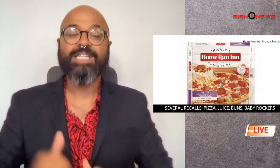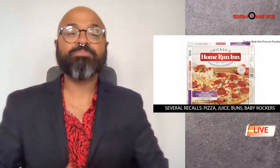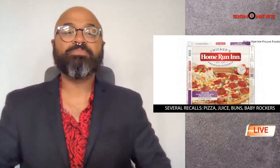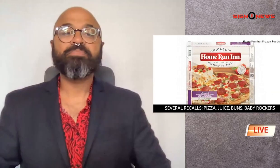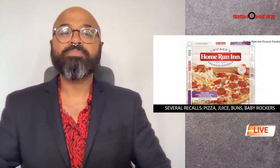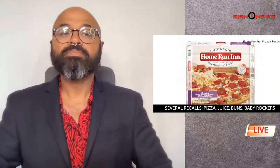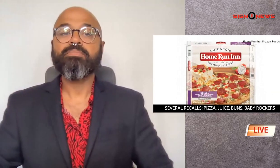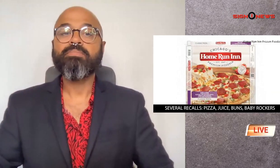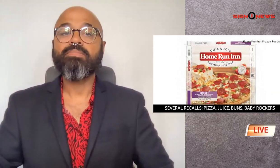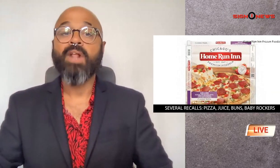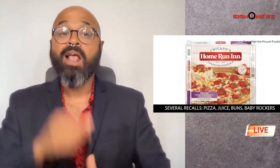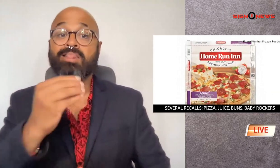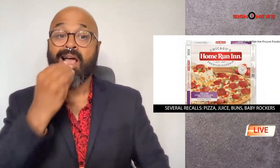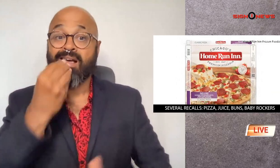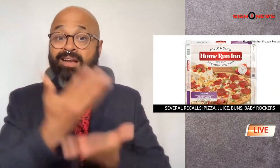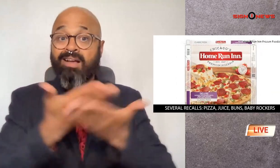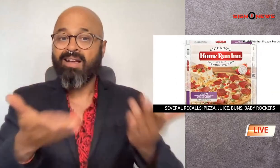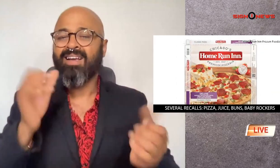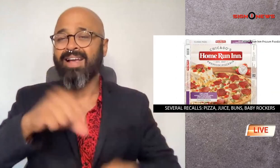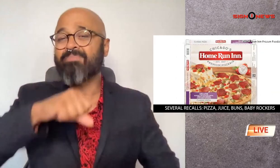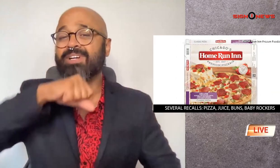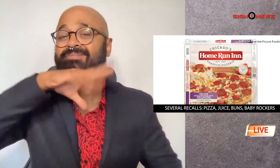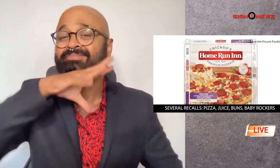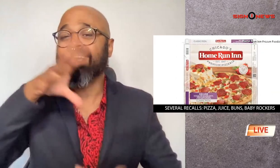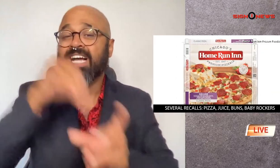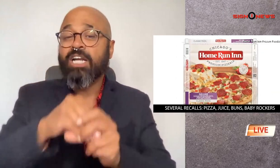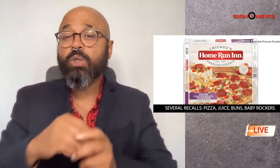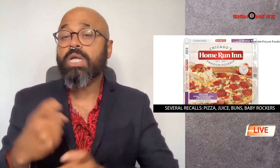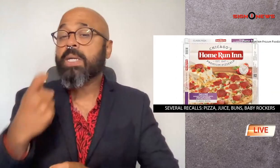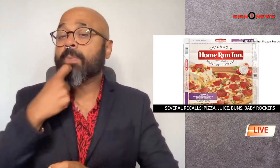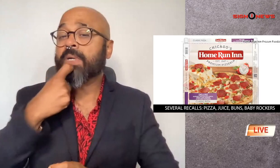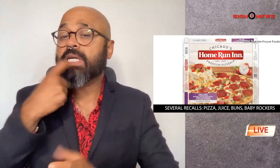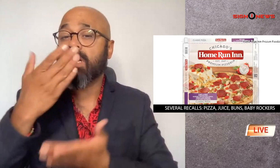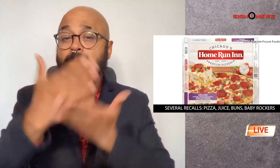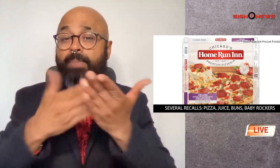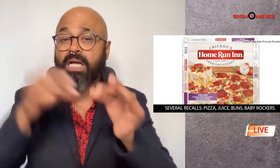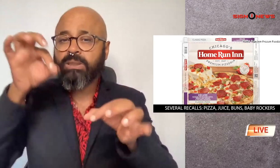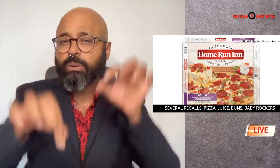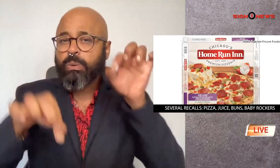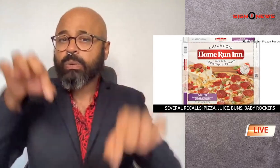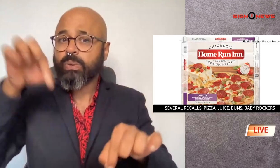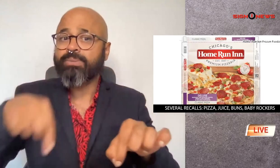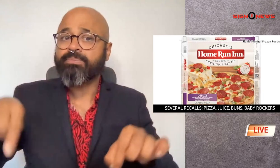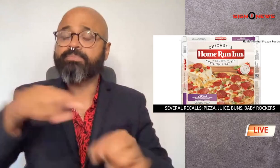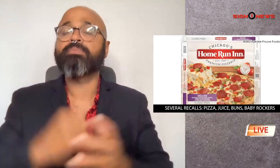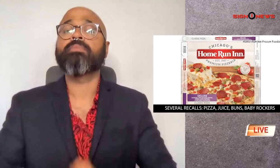sausage pizza the product may be contaminated with metal pieces